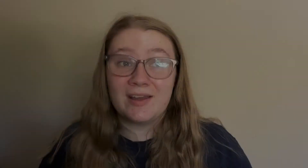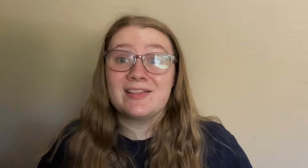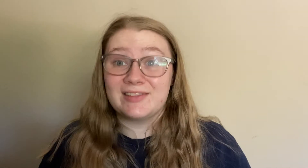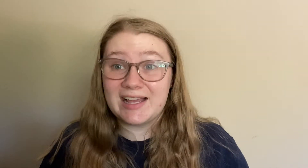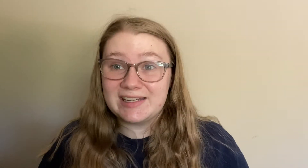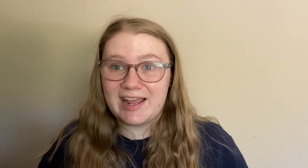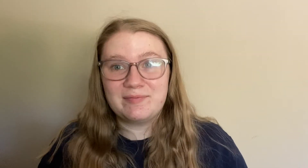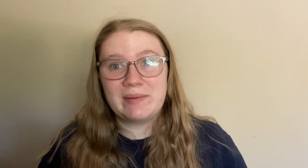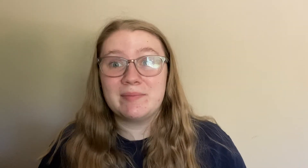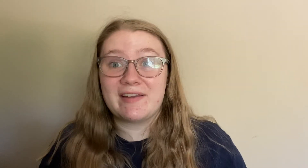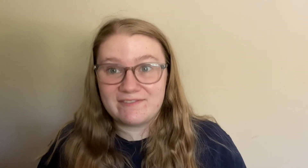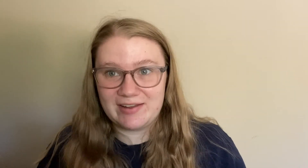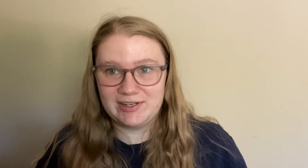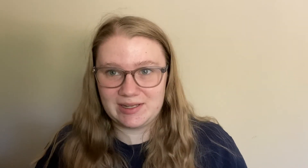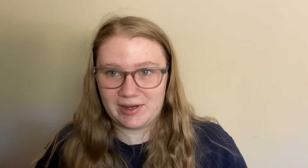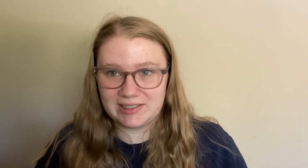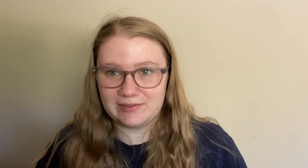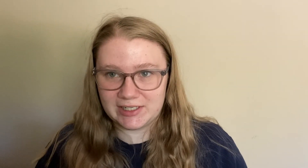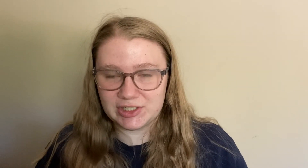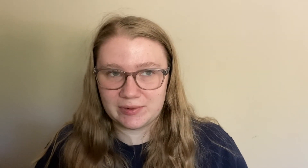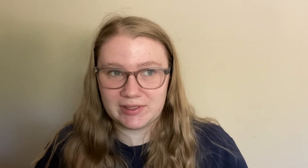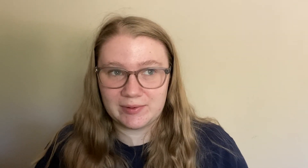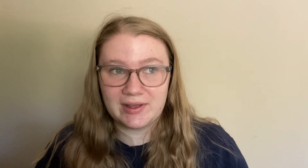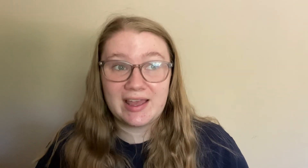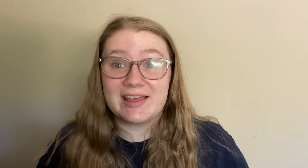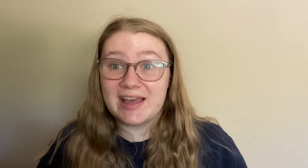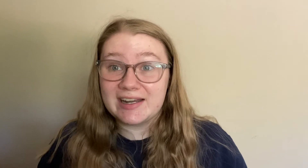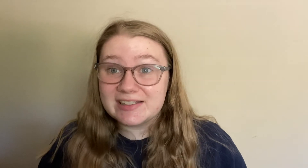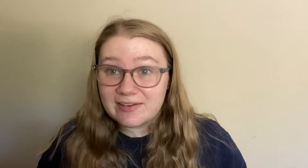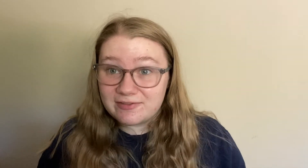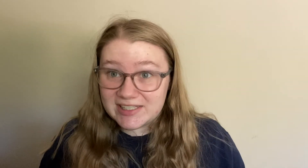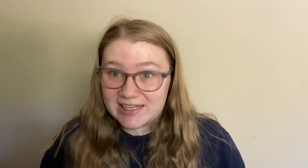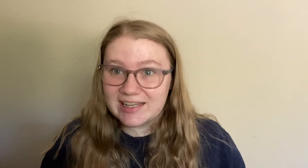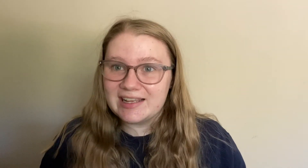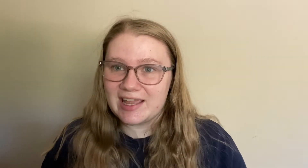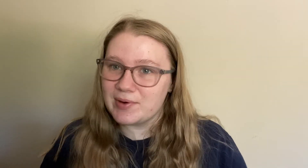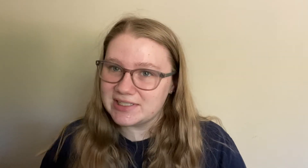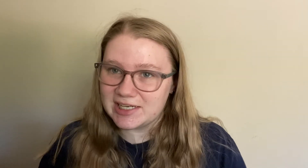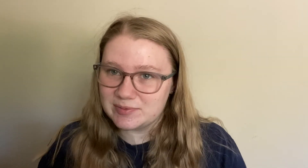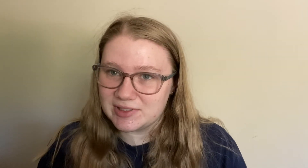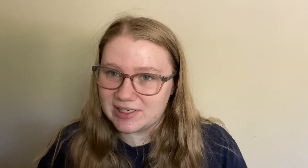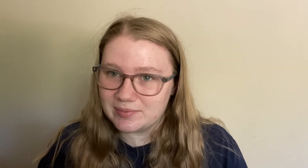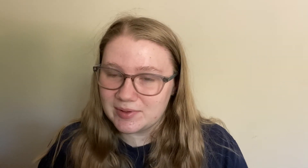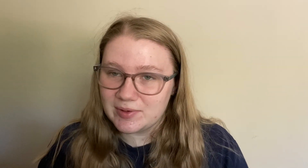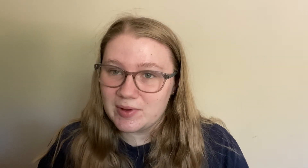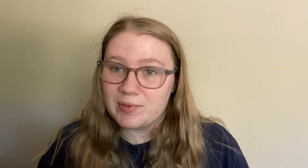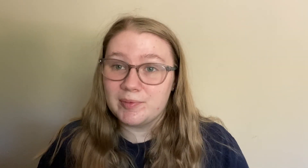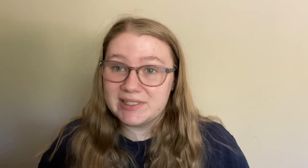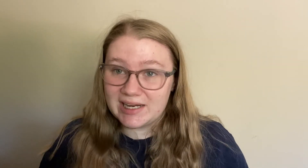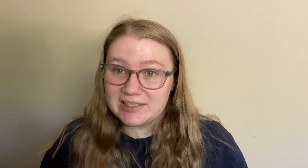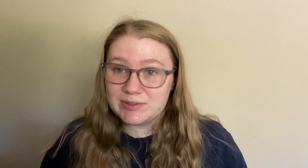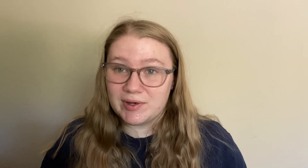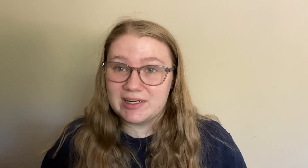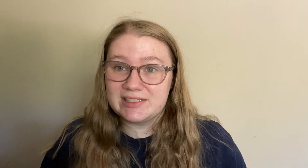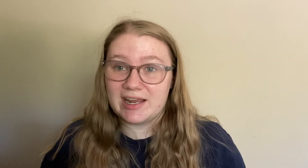Last I have maybe my favorite summer activity to share with you and that is visiting Gateway Science Museum. When we sign this we're going to sign